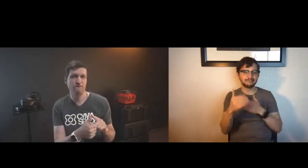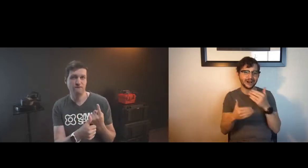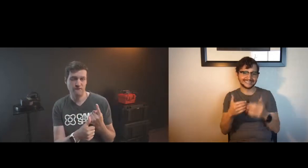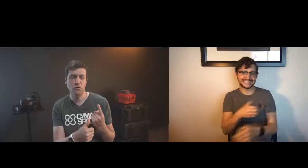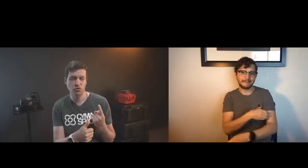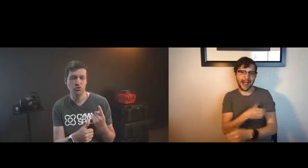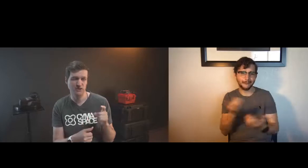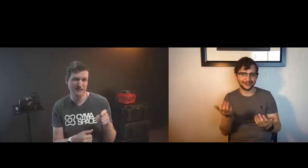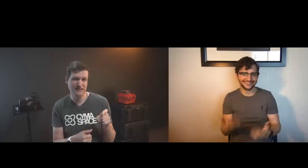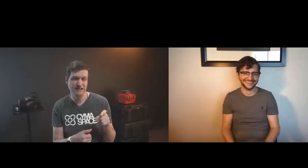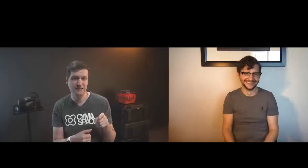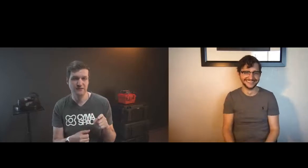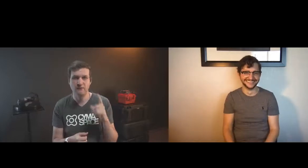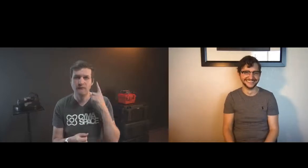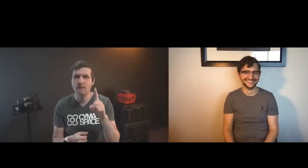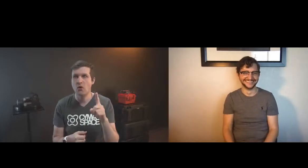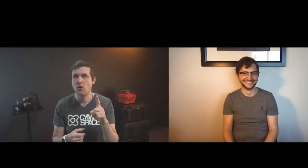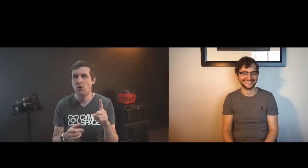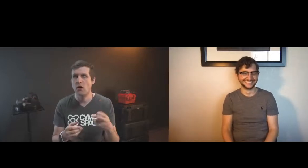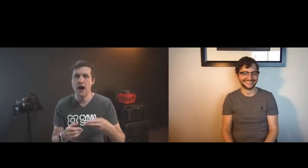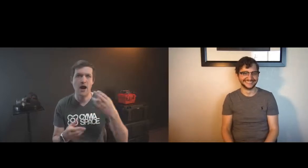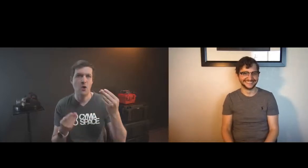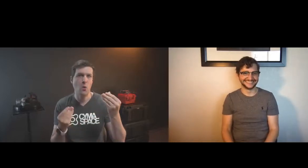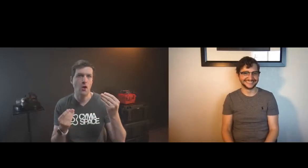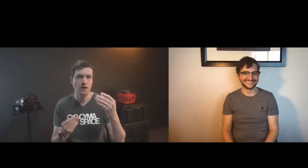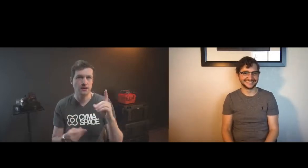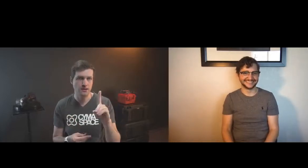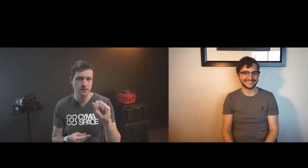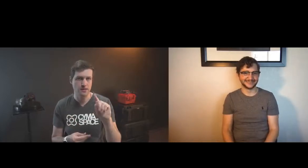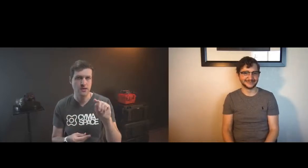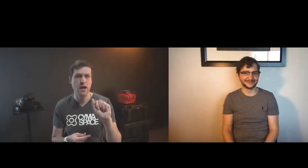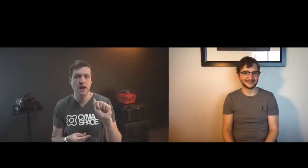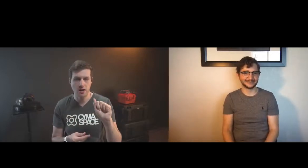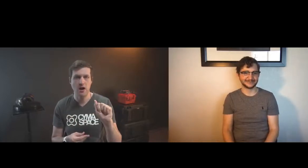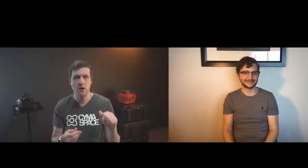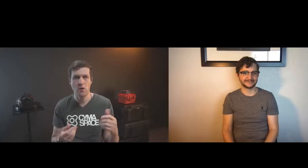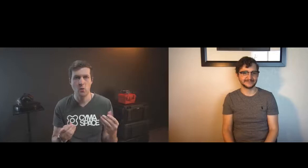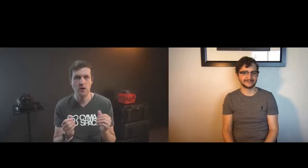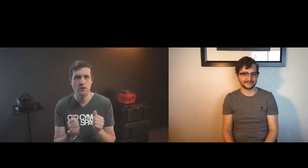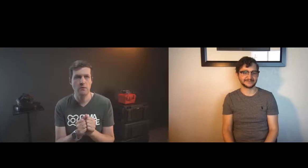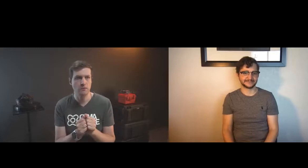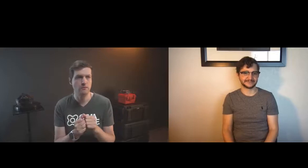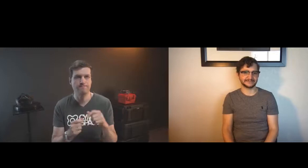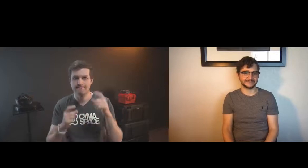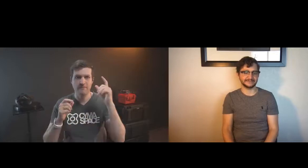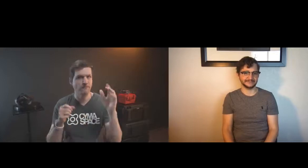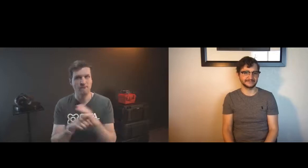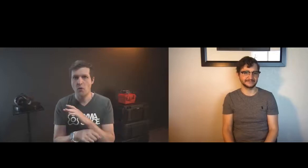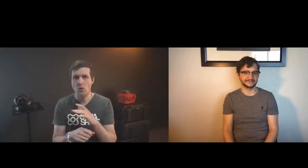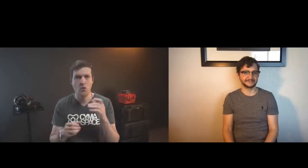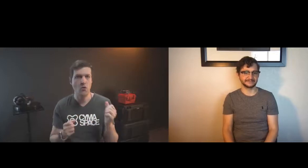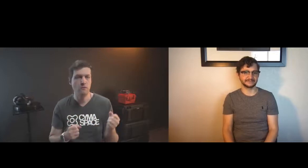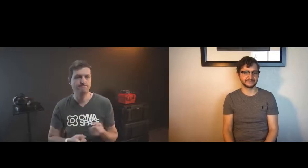to do sign language capture yeah the processing power we need high quality data